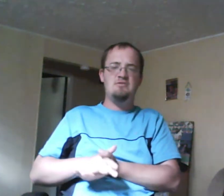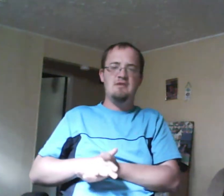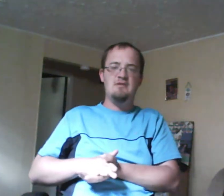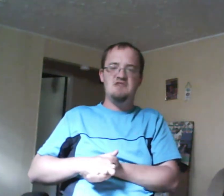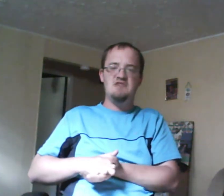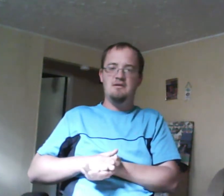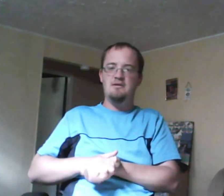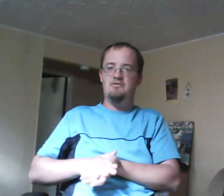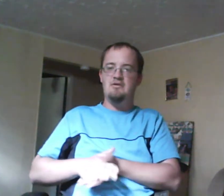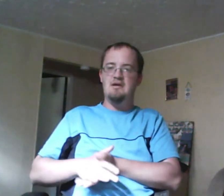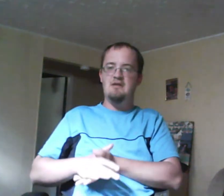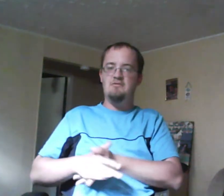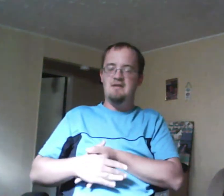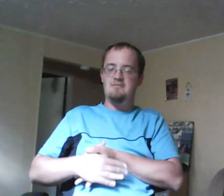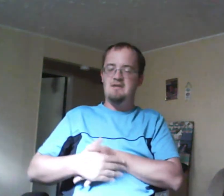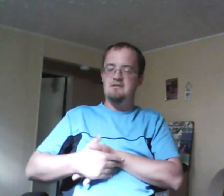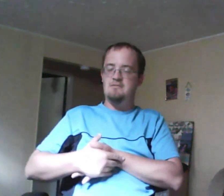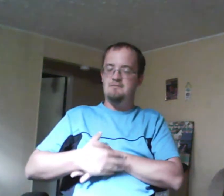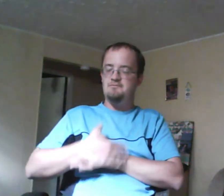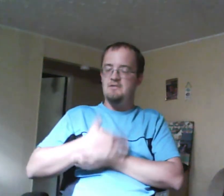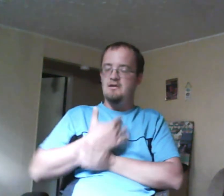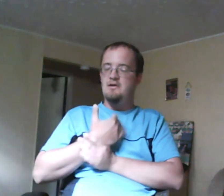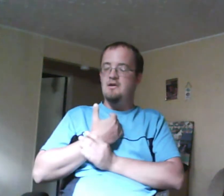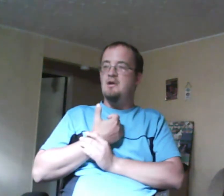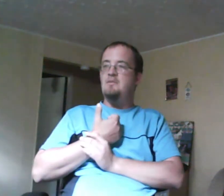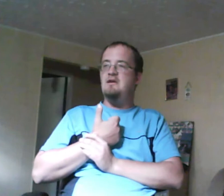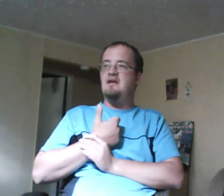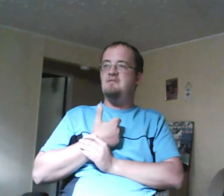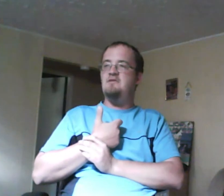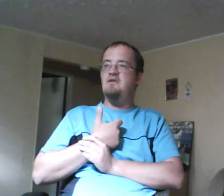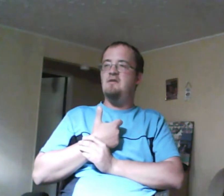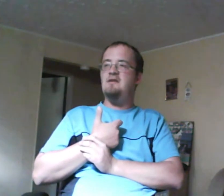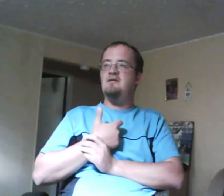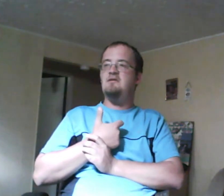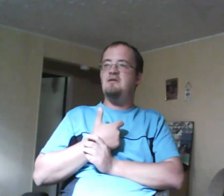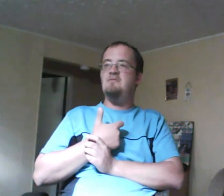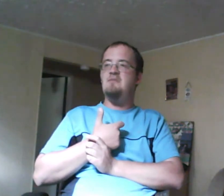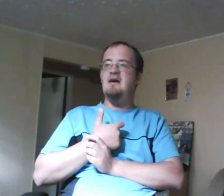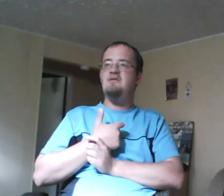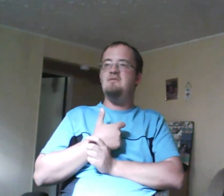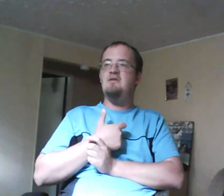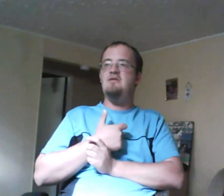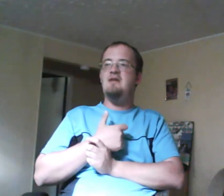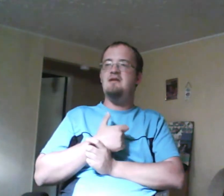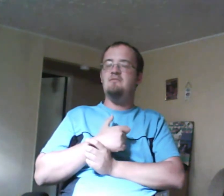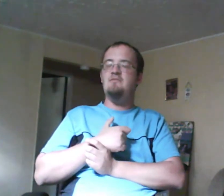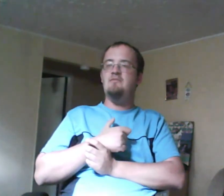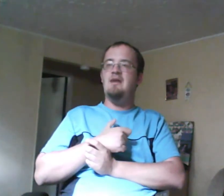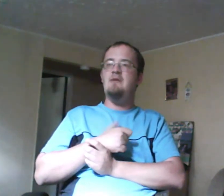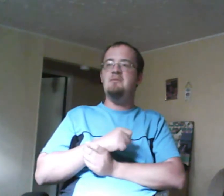out of jail, thrown out for that matter. But yes, Zoe stays with Miles, even though that Maya wants to be with